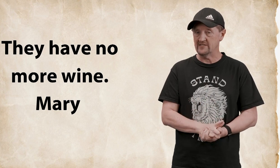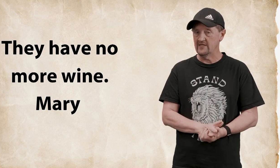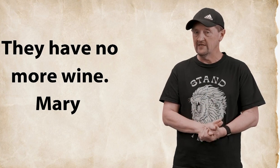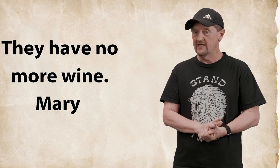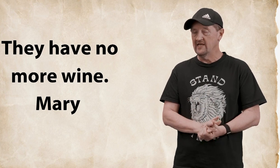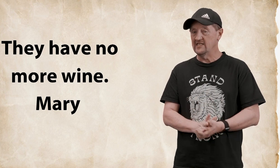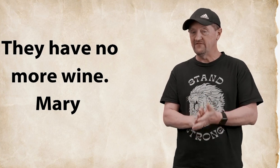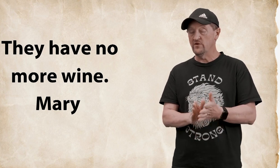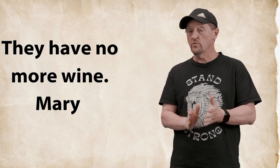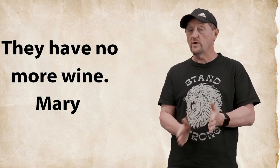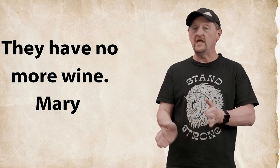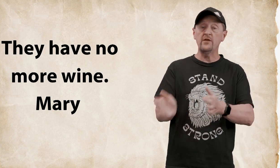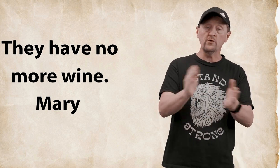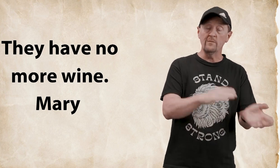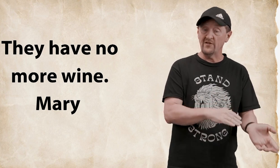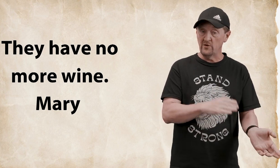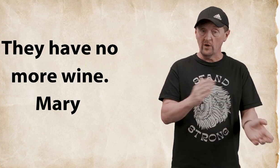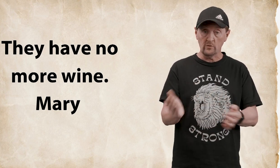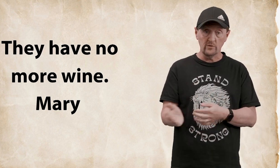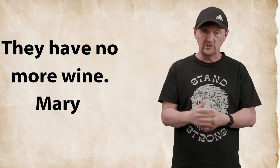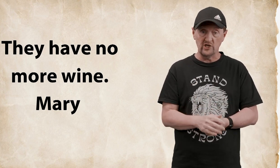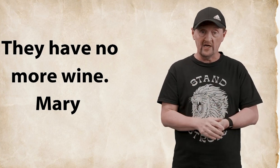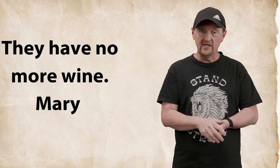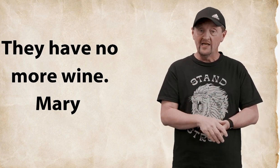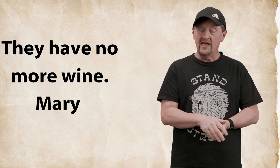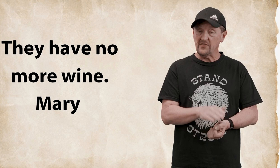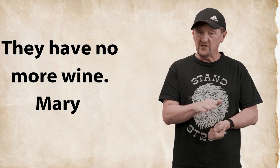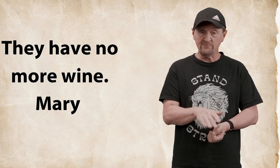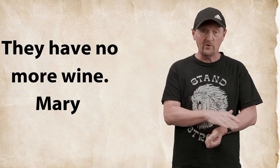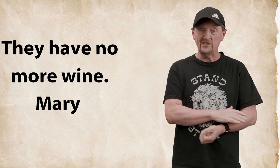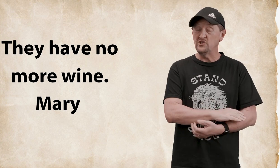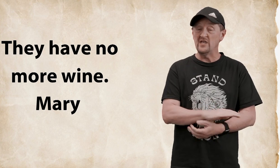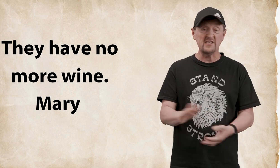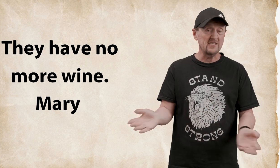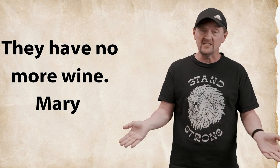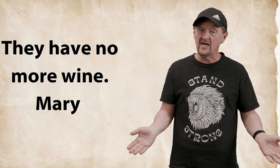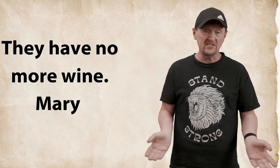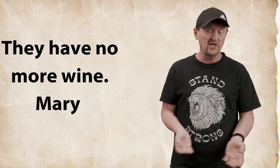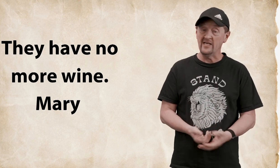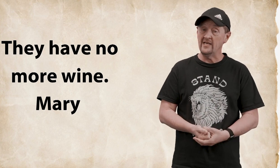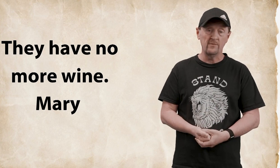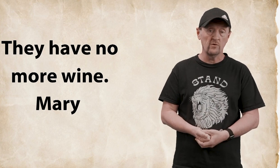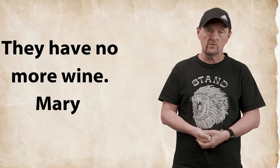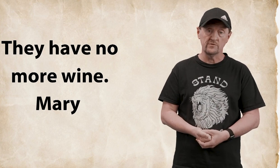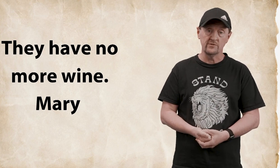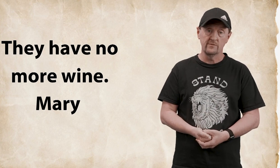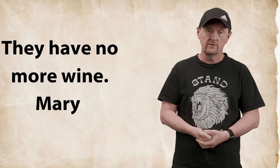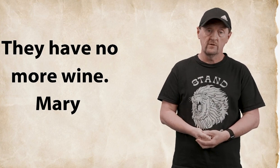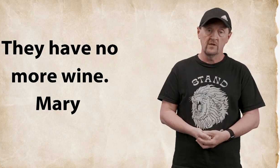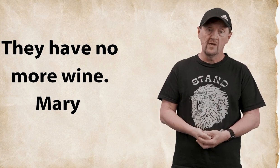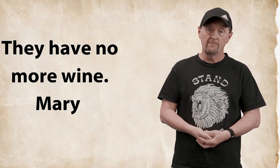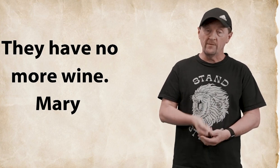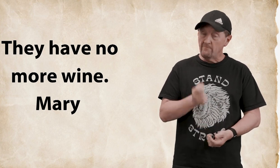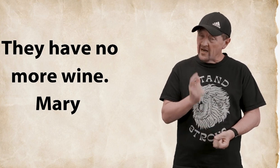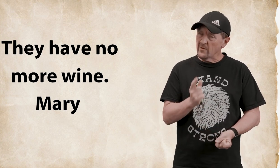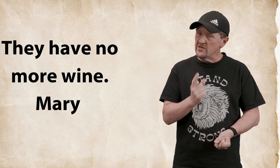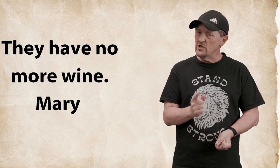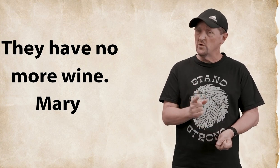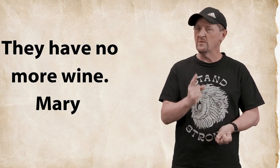is if you read through Matthew Mark Luke and John at this point Jesus had not done any miracles but Mary knew there was